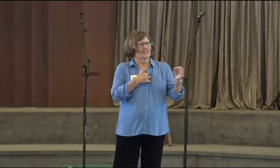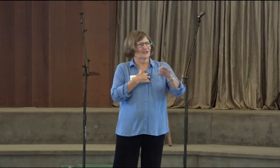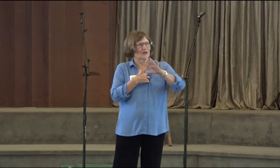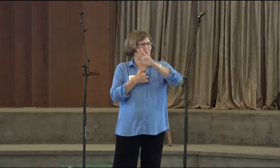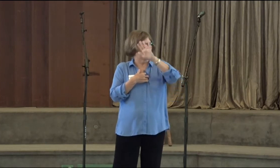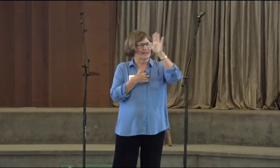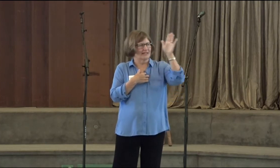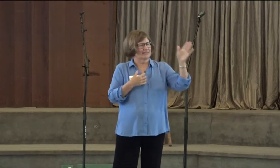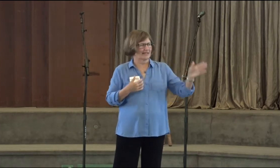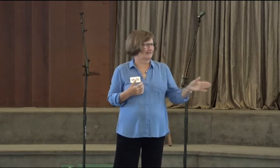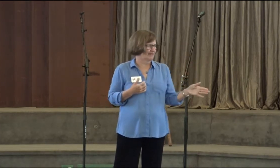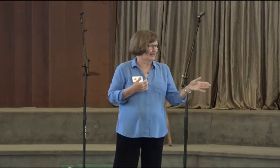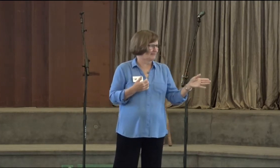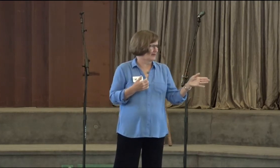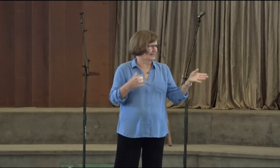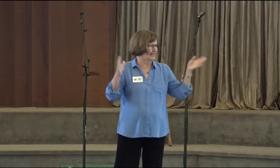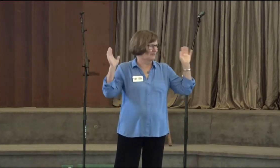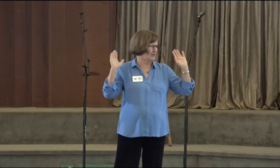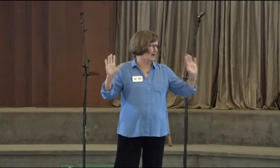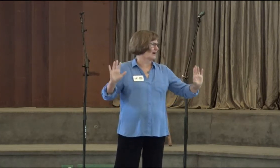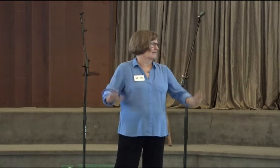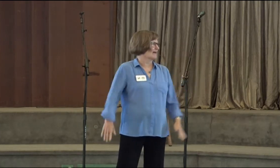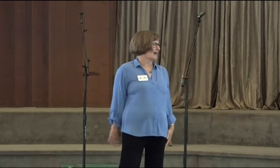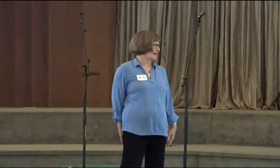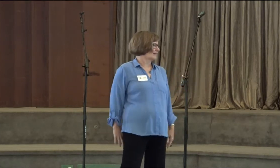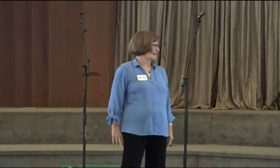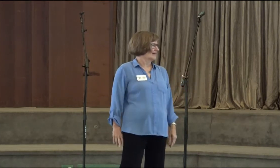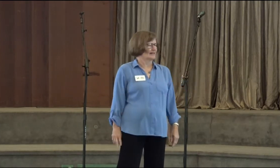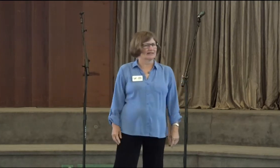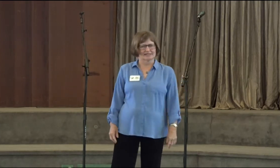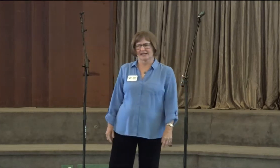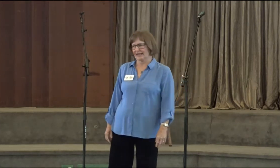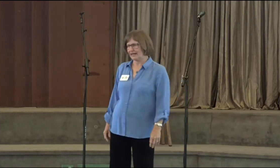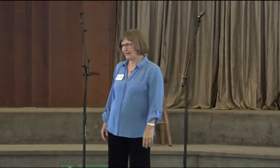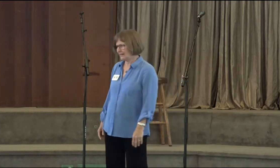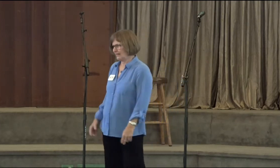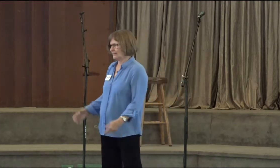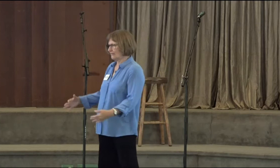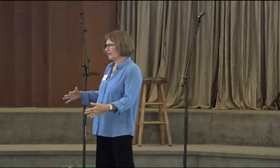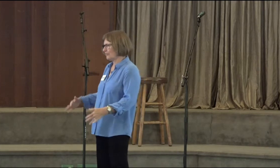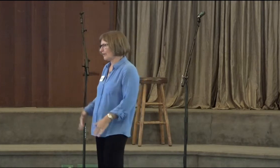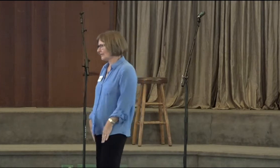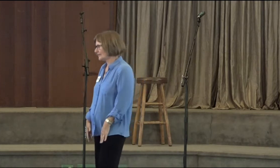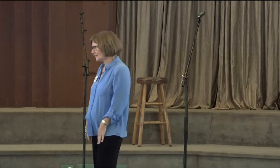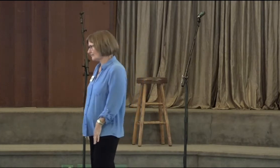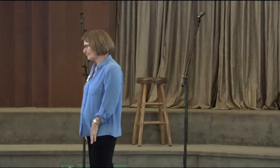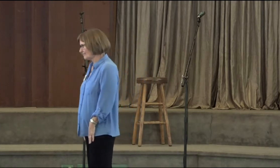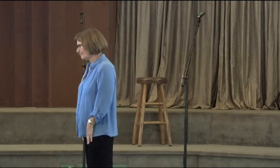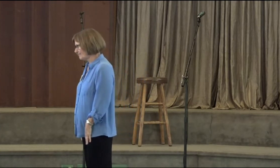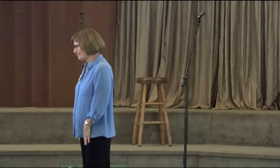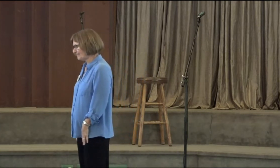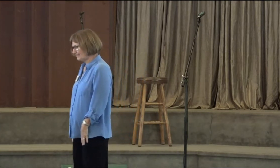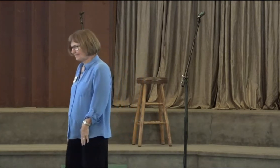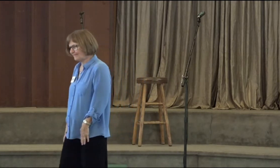And so in this lifetime I said I would not come back unless I had loving parents.